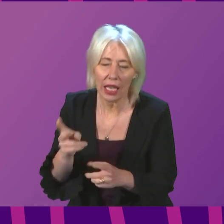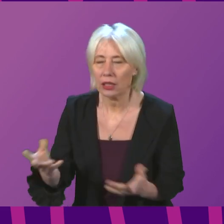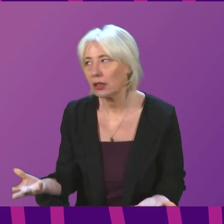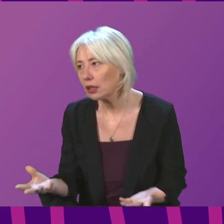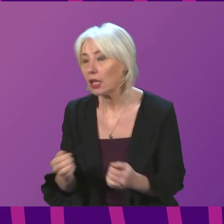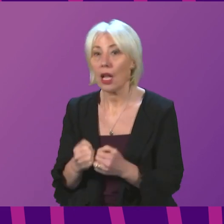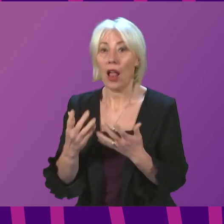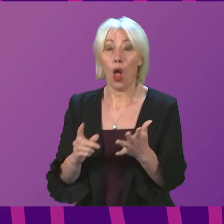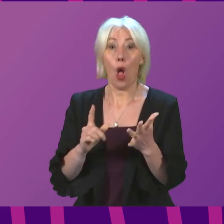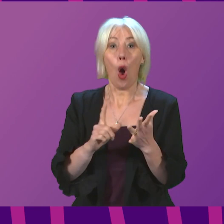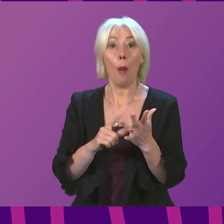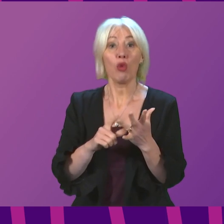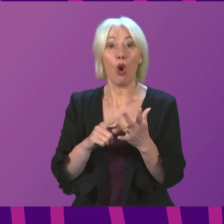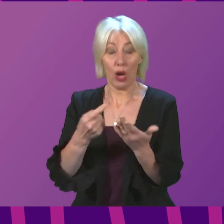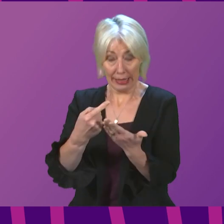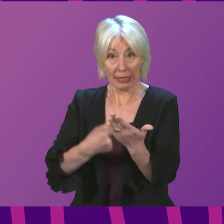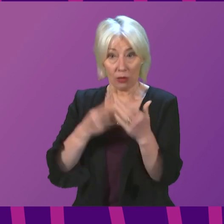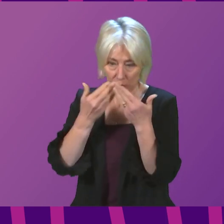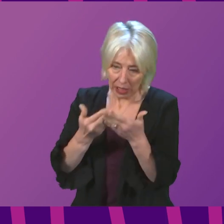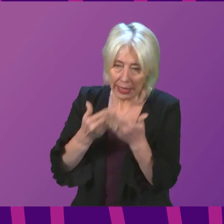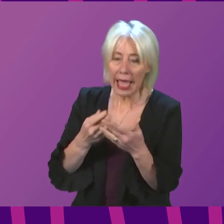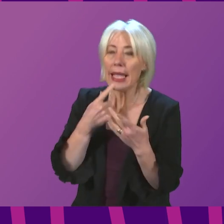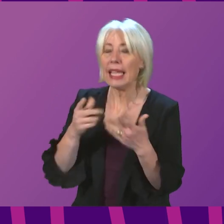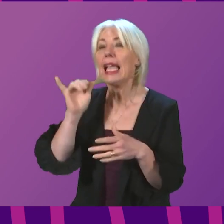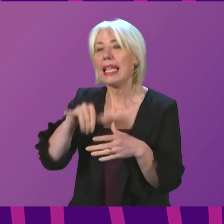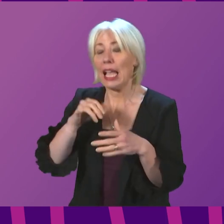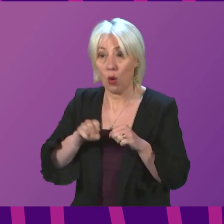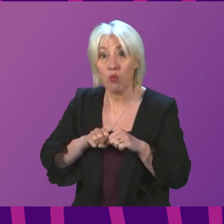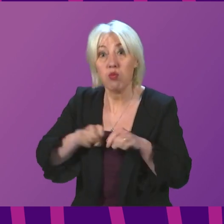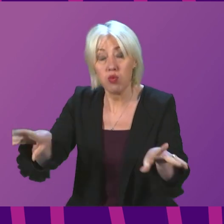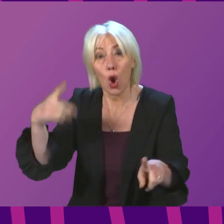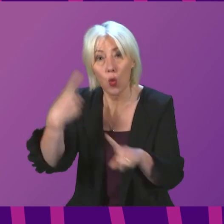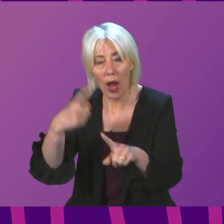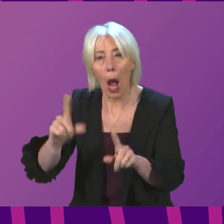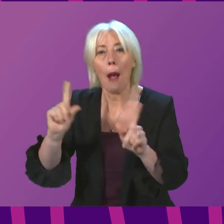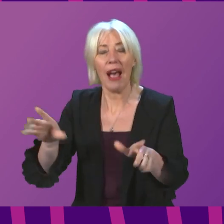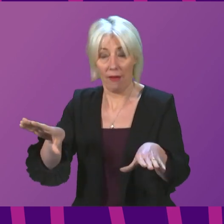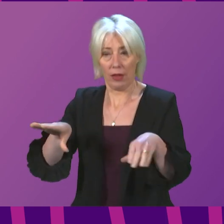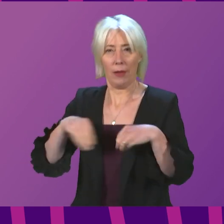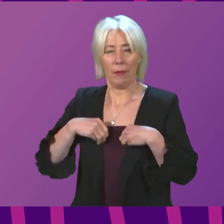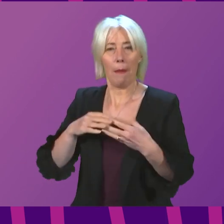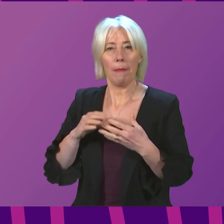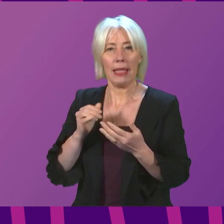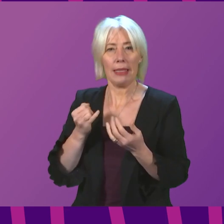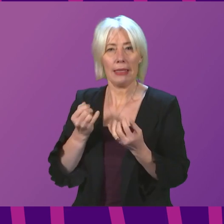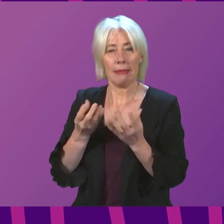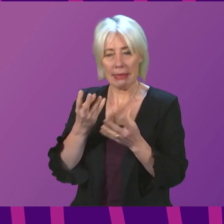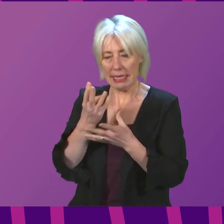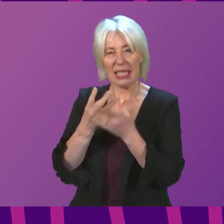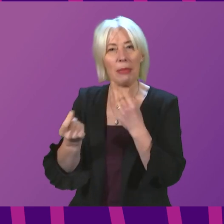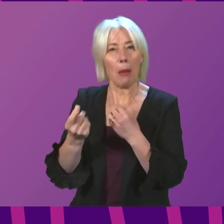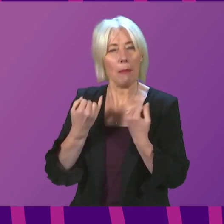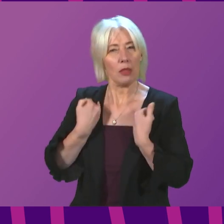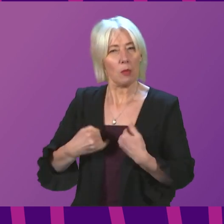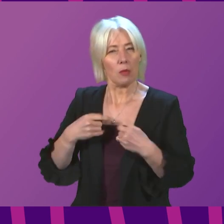-breaking Omicron study that shows that, while it is more transmissible, it is less severe. So, First Minister, what more information